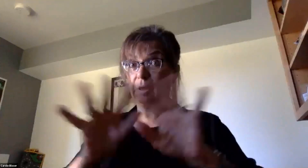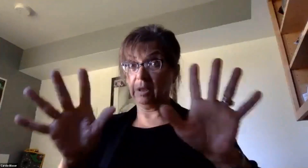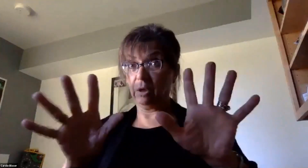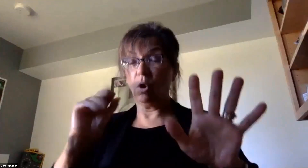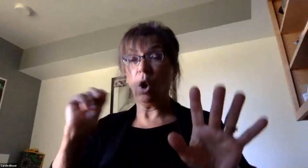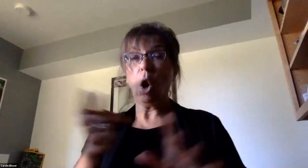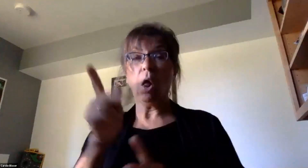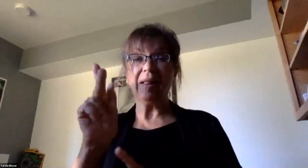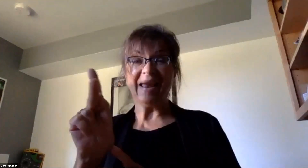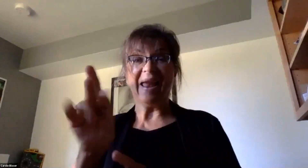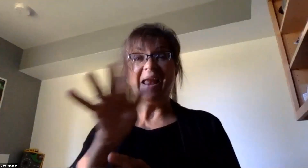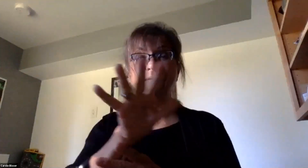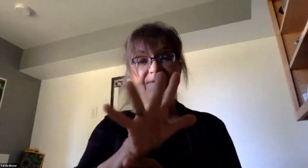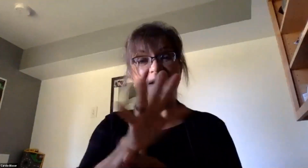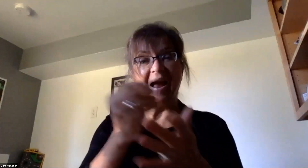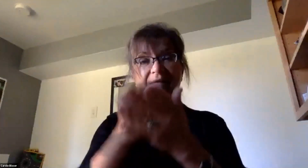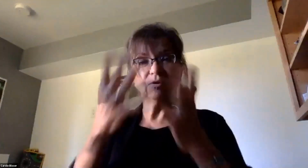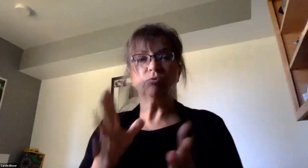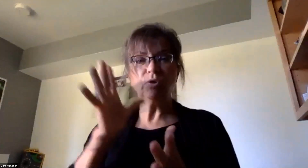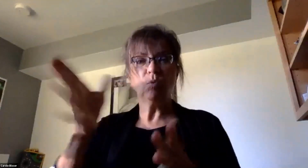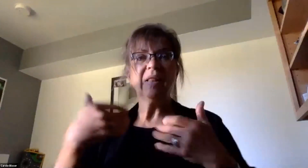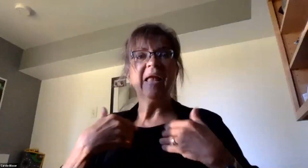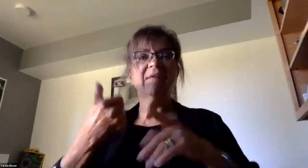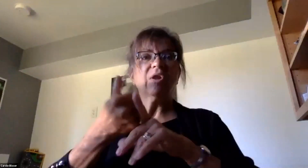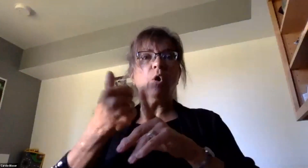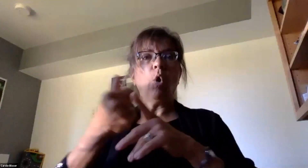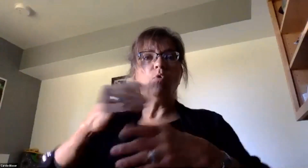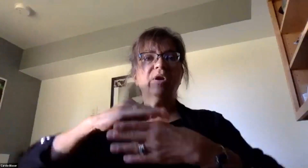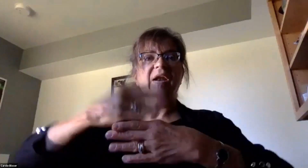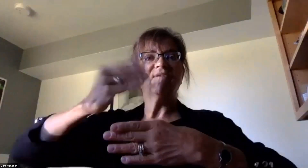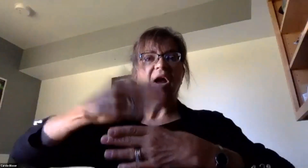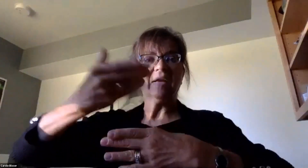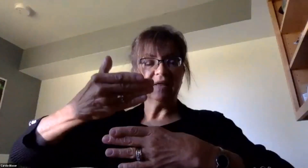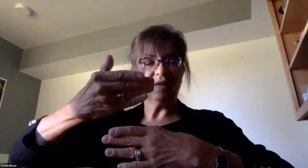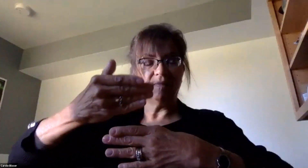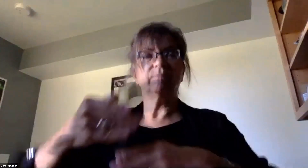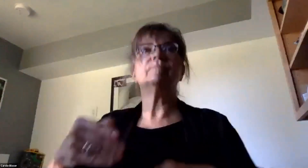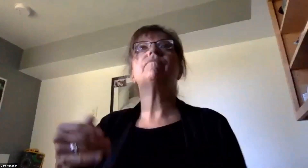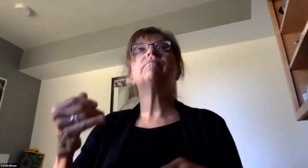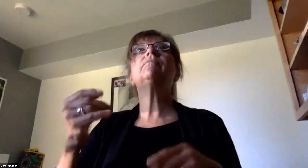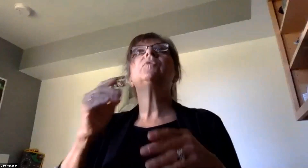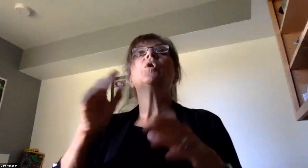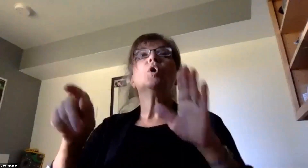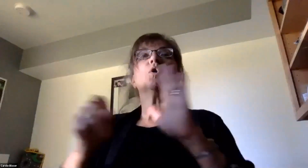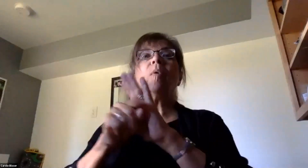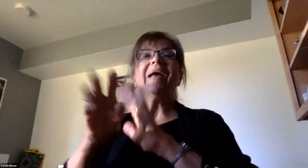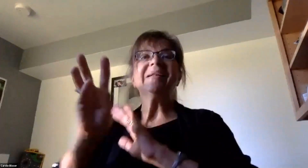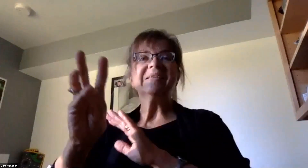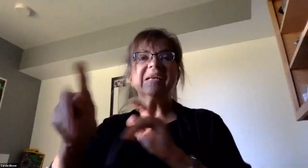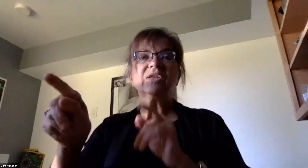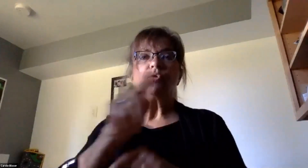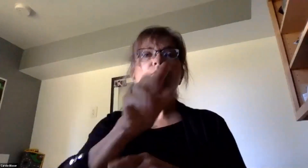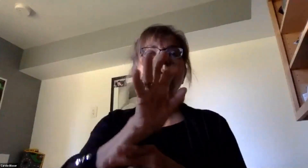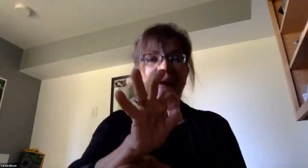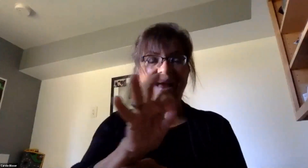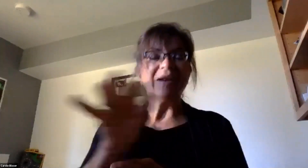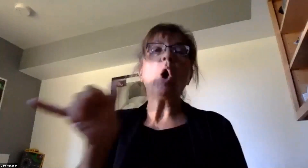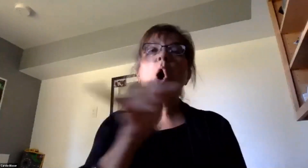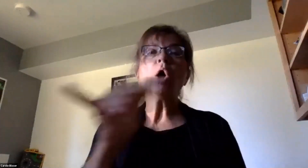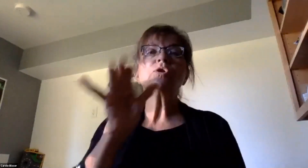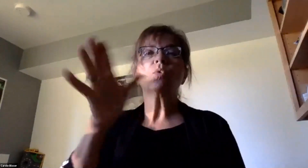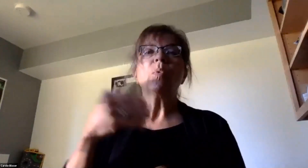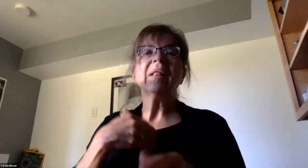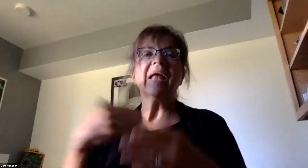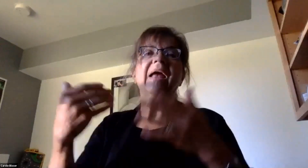-5 students will receive their own device this year. Students entering grades 6 and 9 will also receive updated